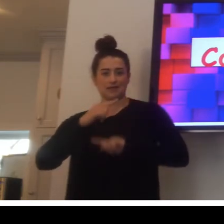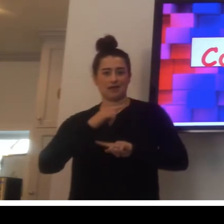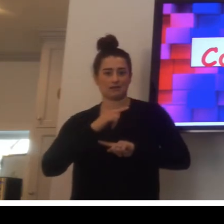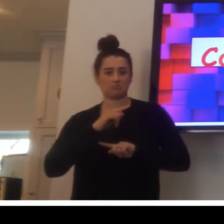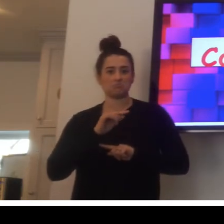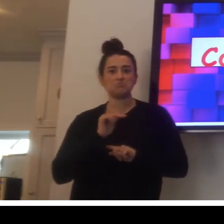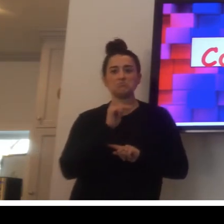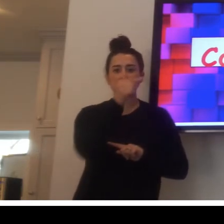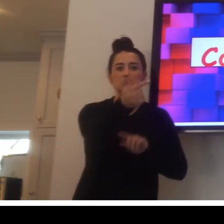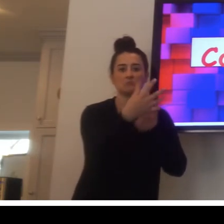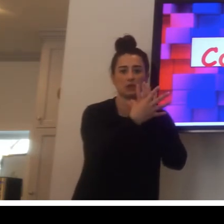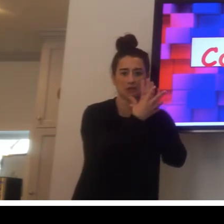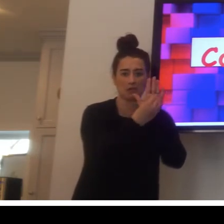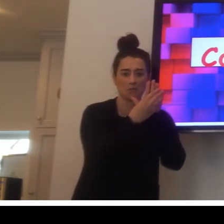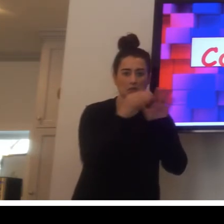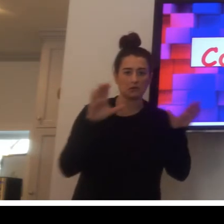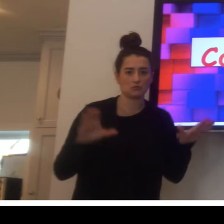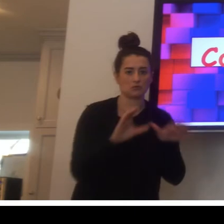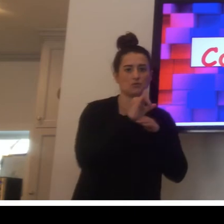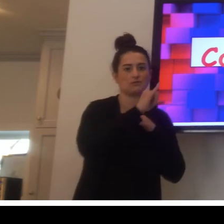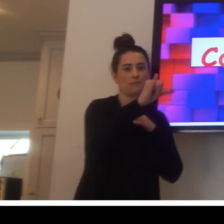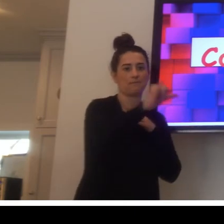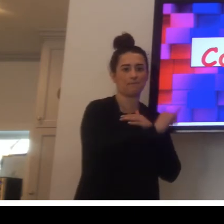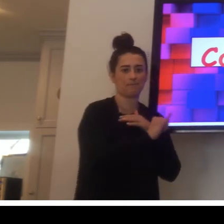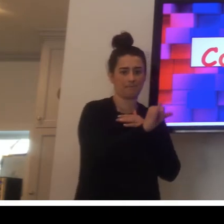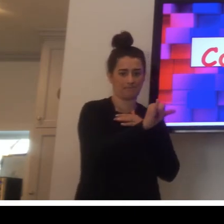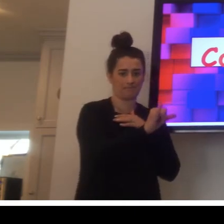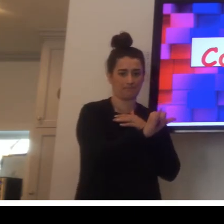and then sign it again. You can copy using the same method.